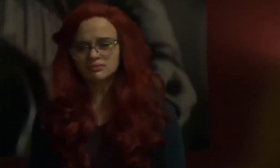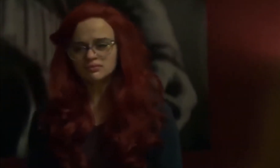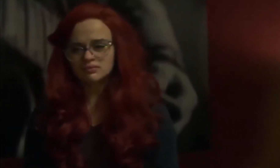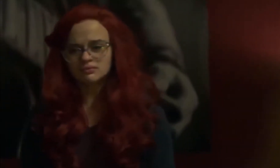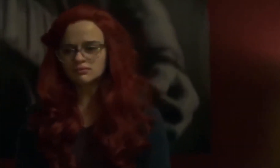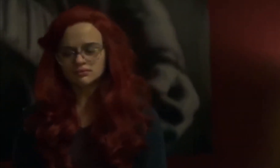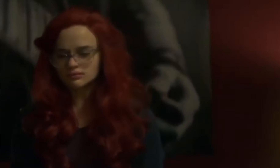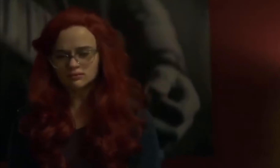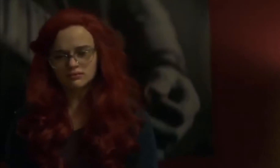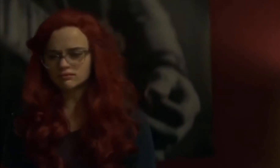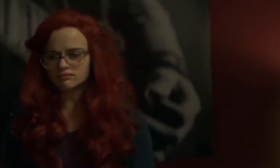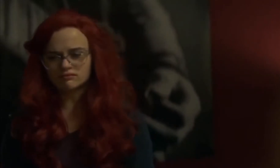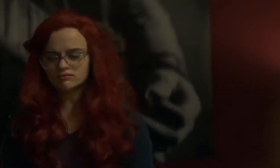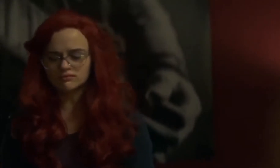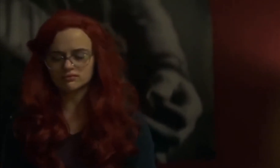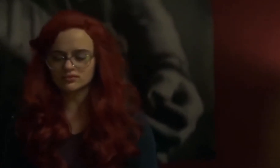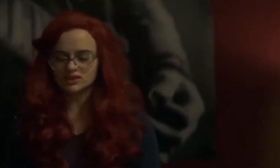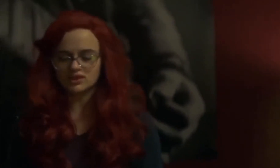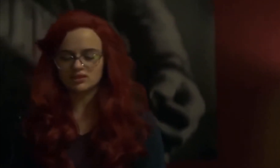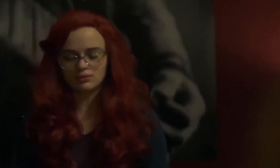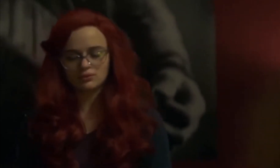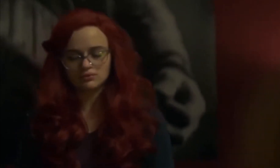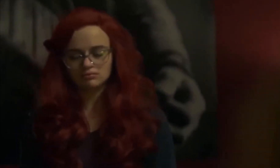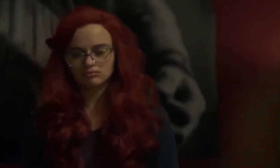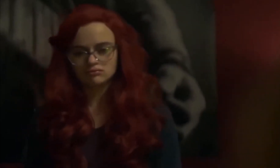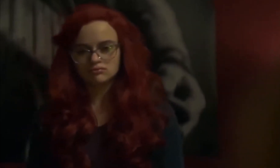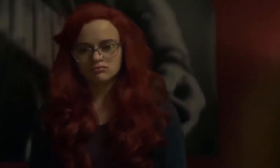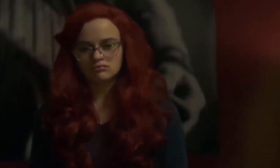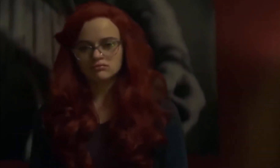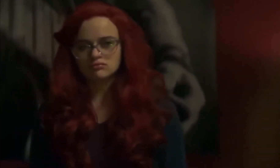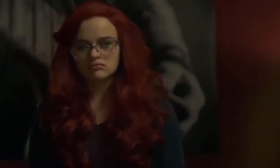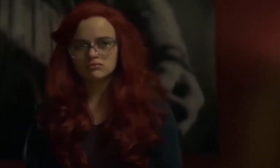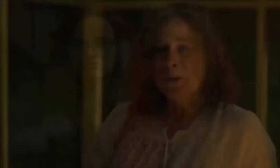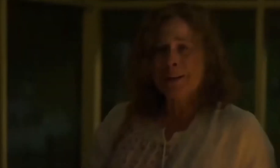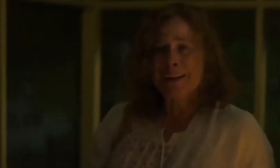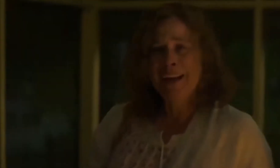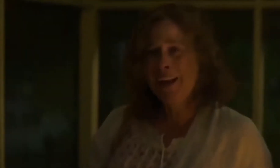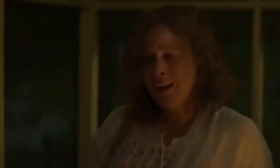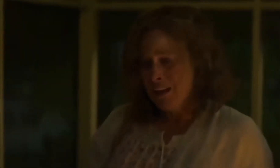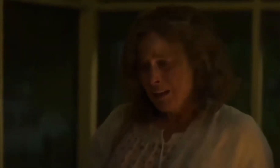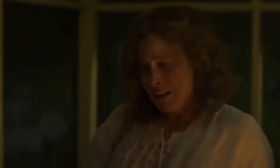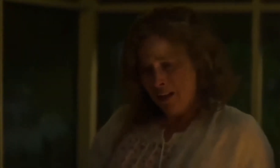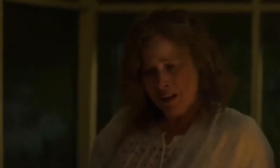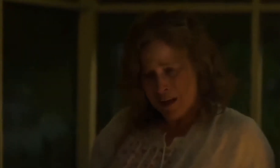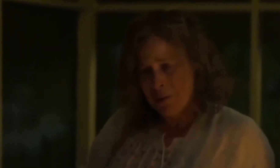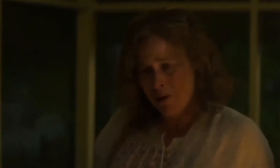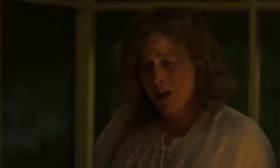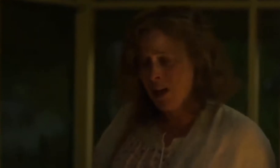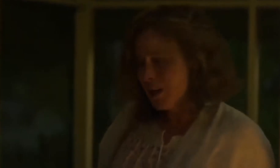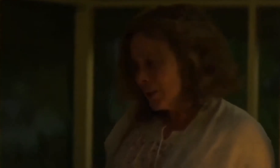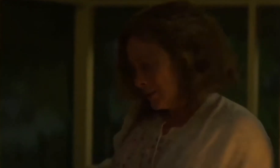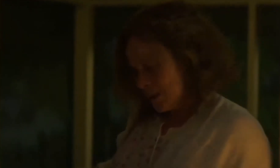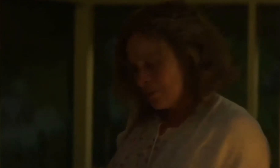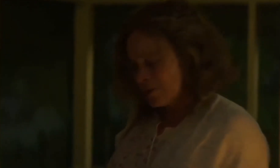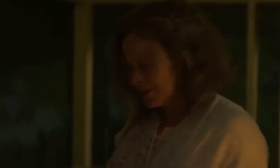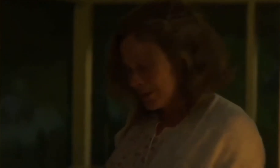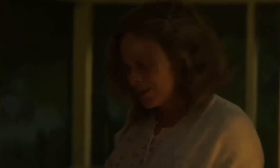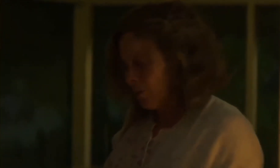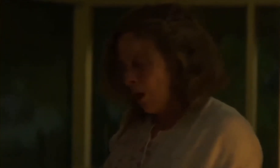everything for you. I know. Oh, man. Come on. Come on. Let's go